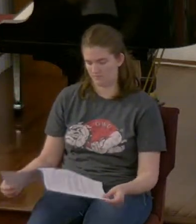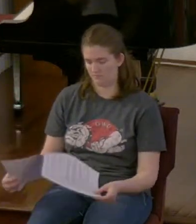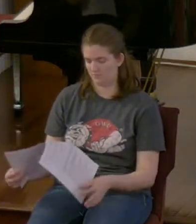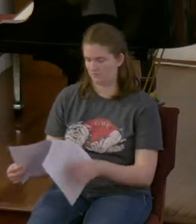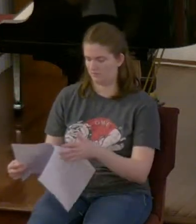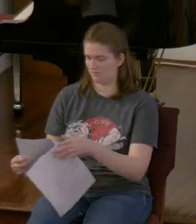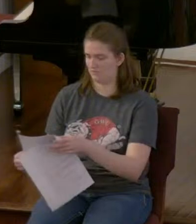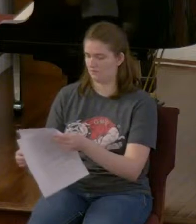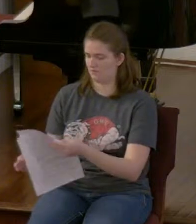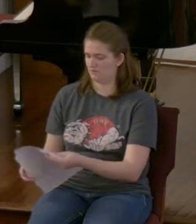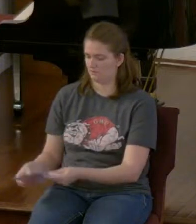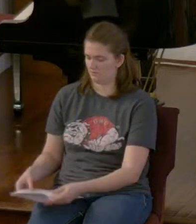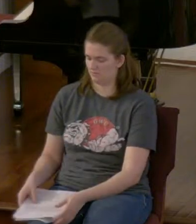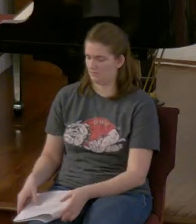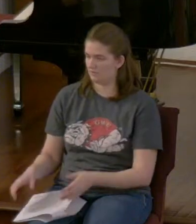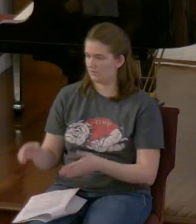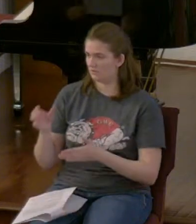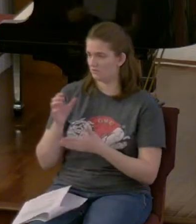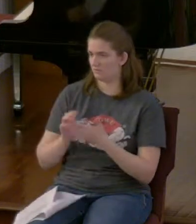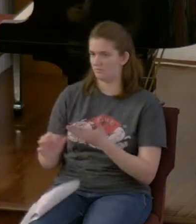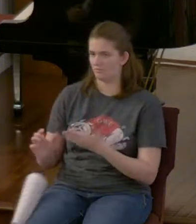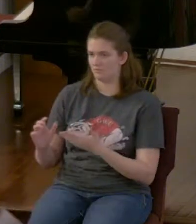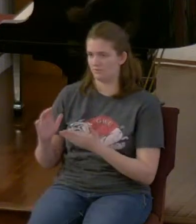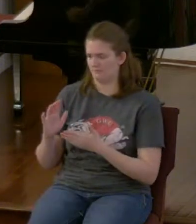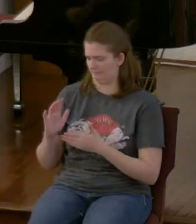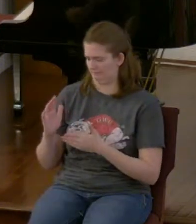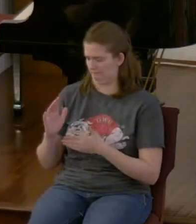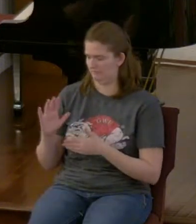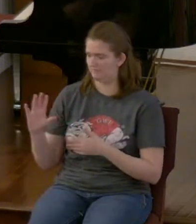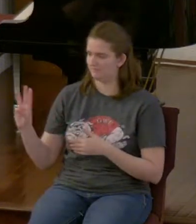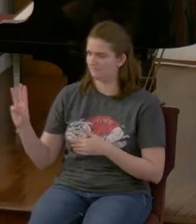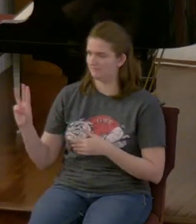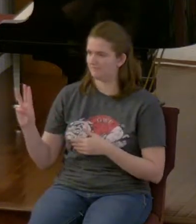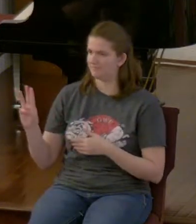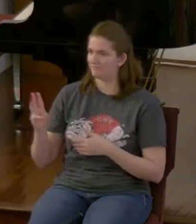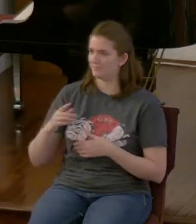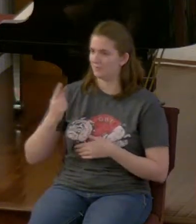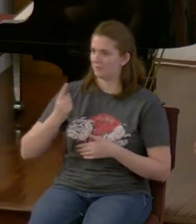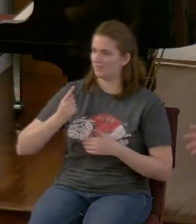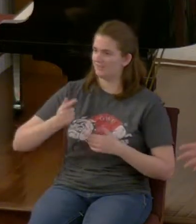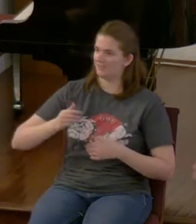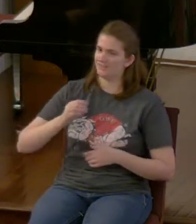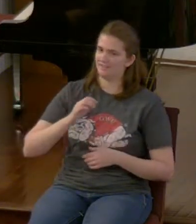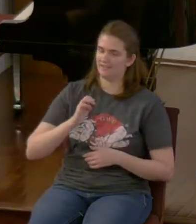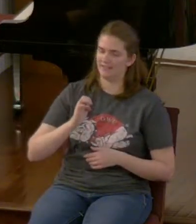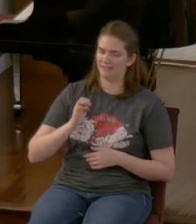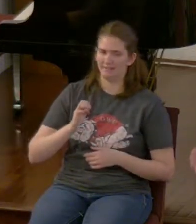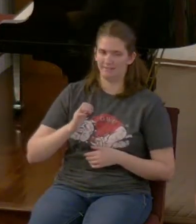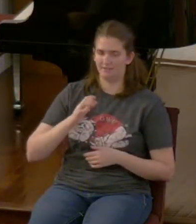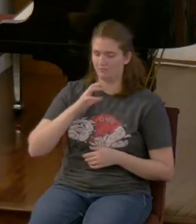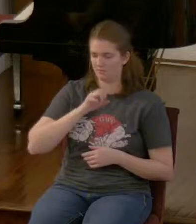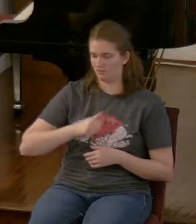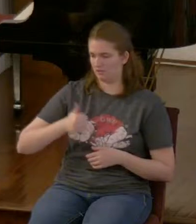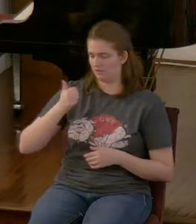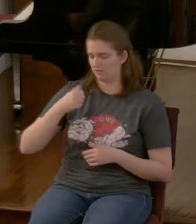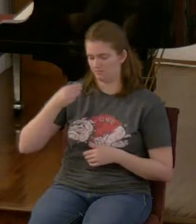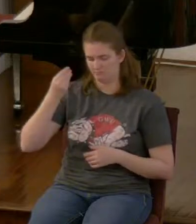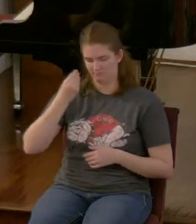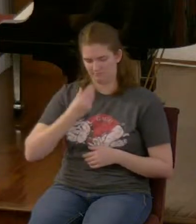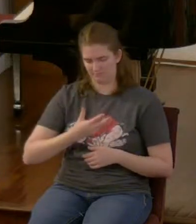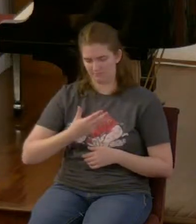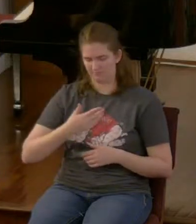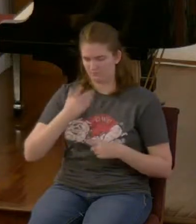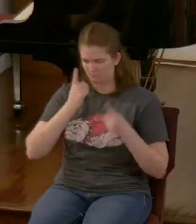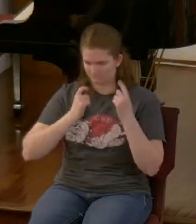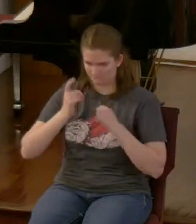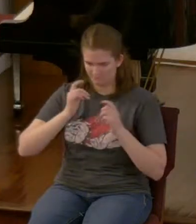revelation five five and six says this and one of the elders said to me stop weeping behold the lion that is from the tribe